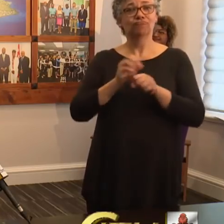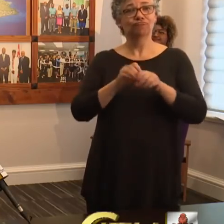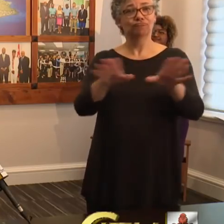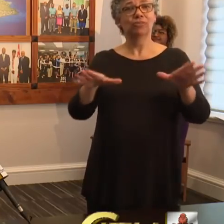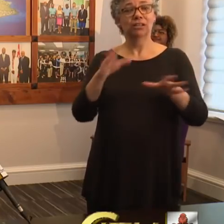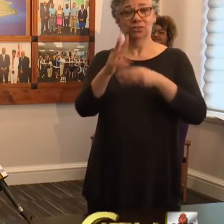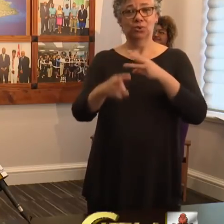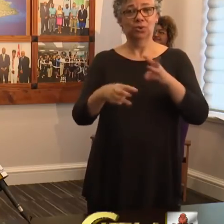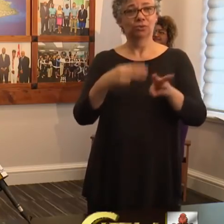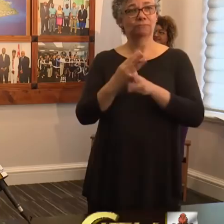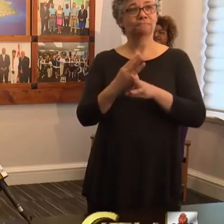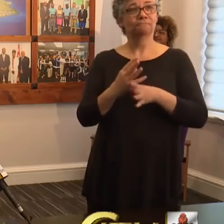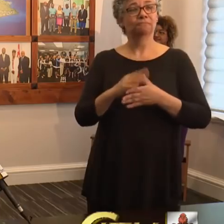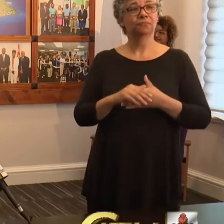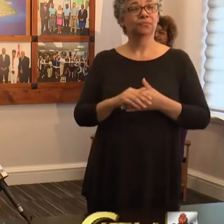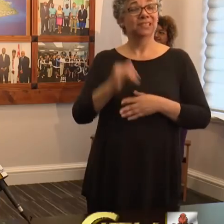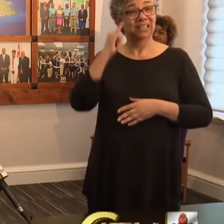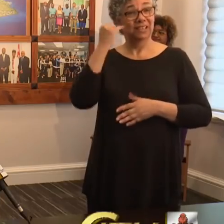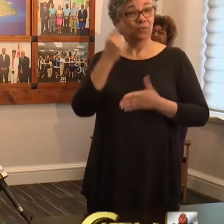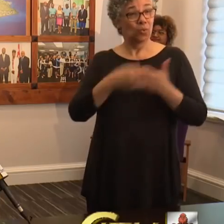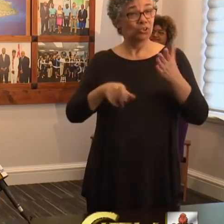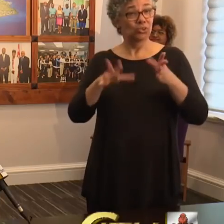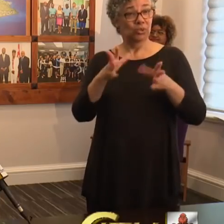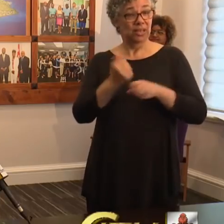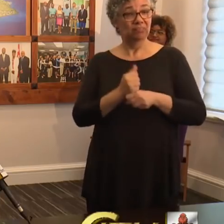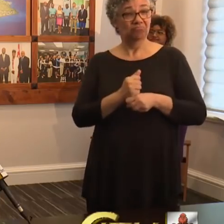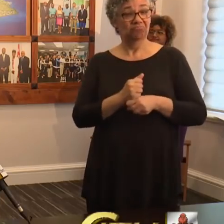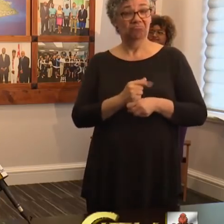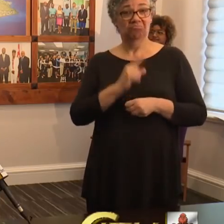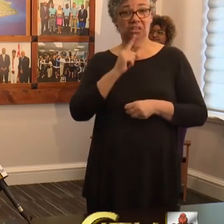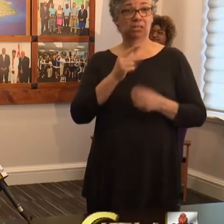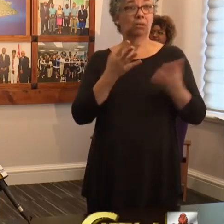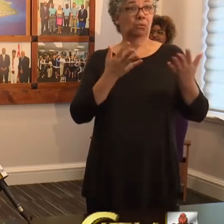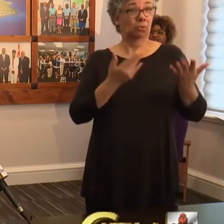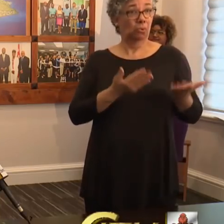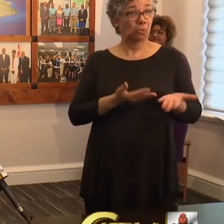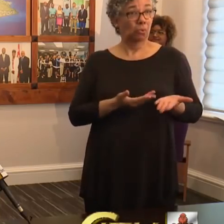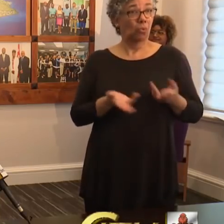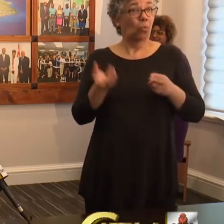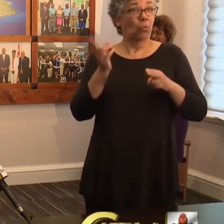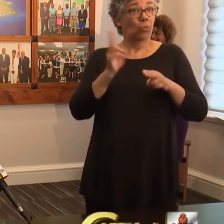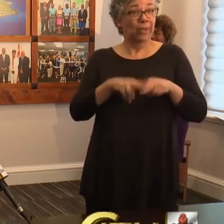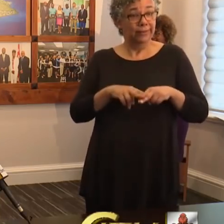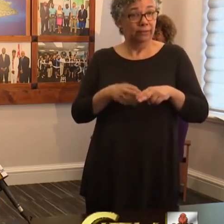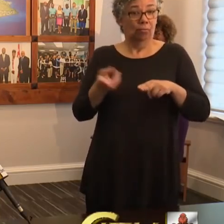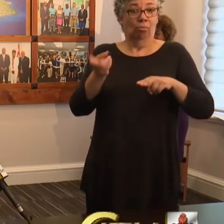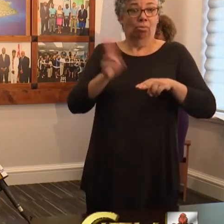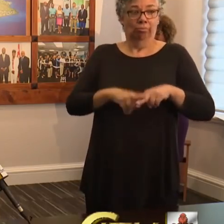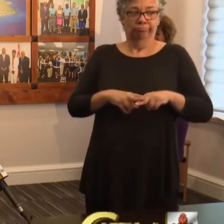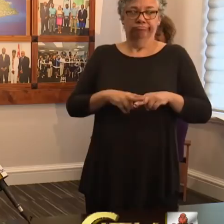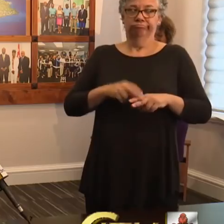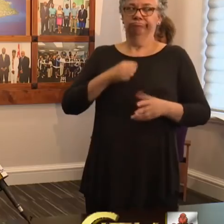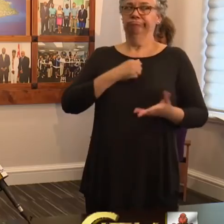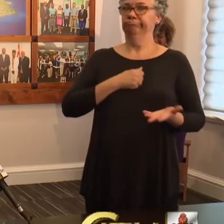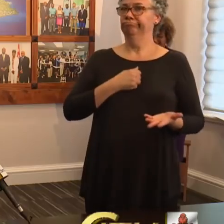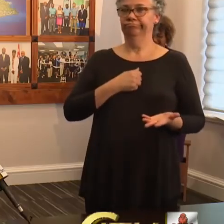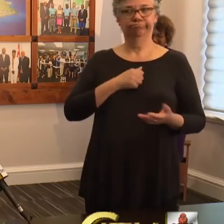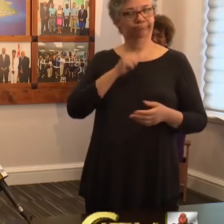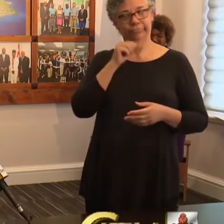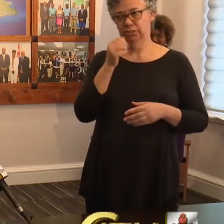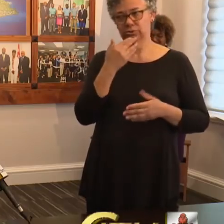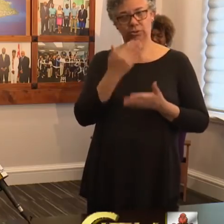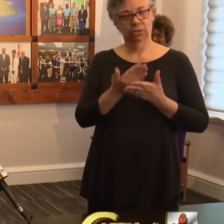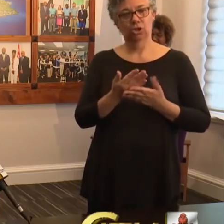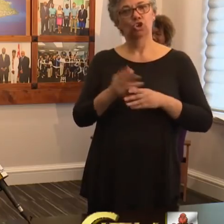If all you have gained from this time is weight that will be unfortunate. Take advantage of the Internet's